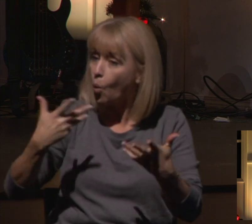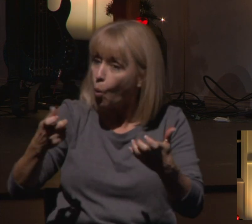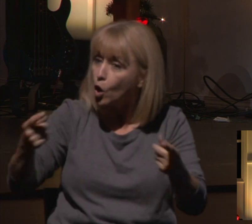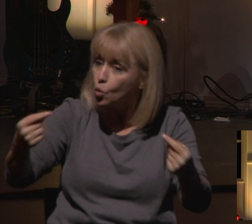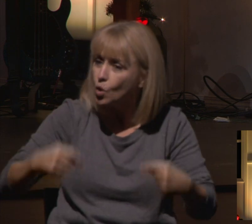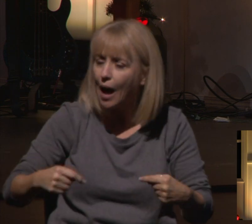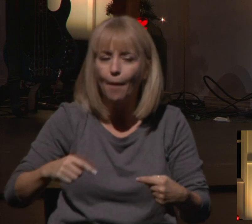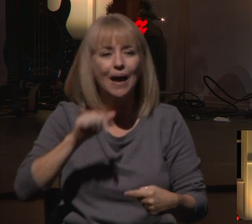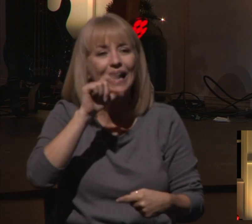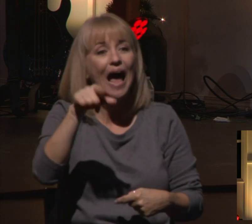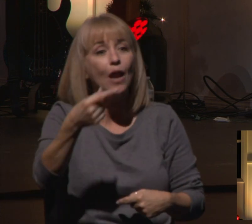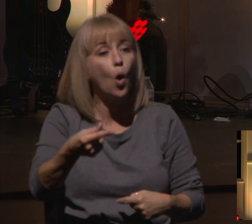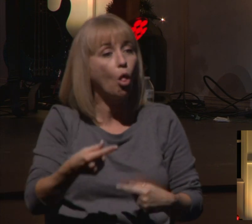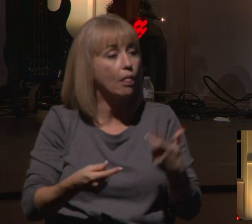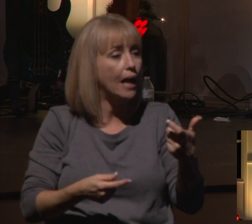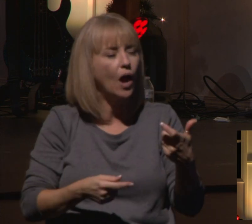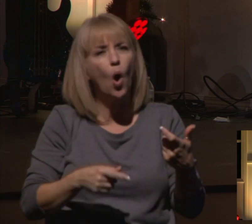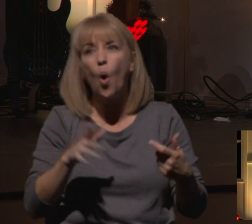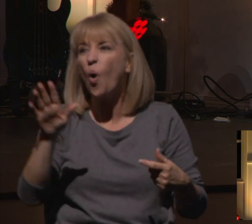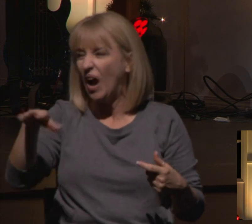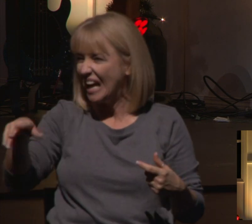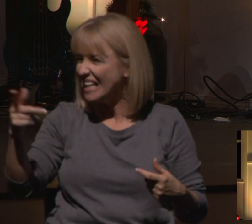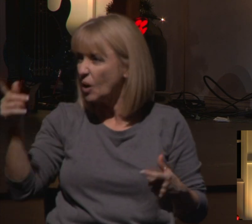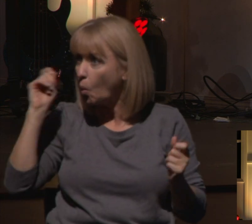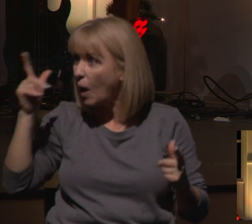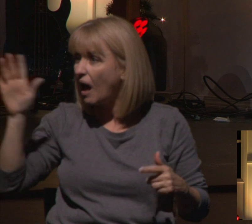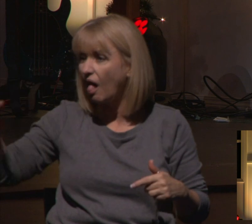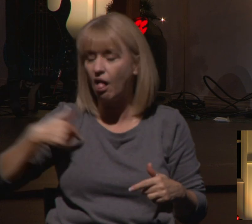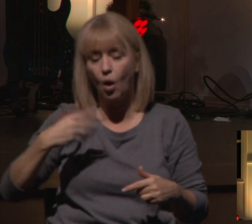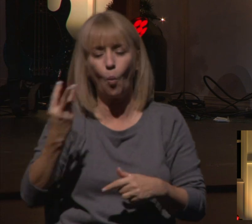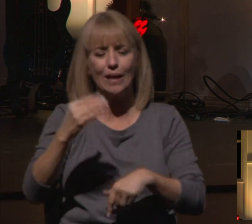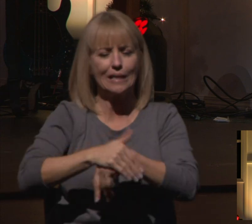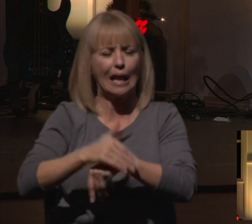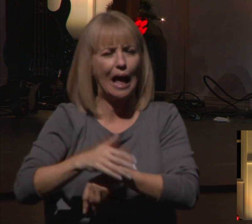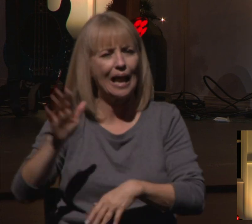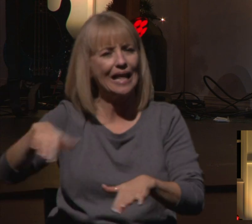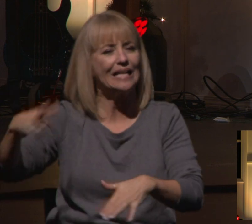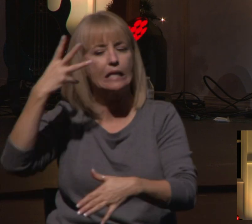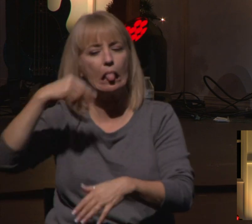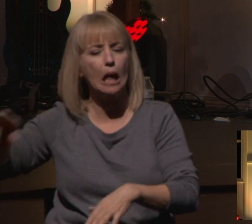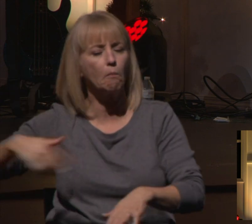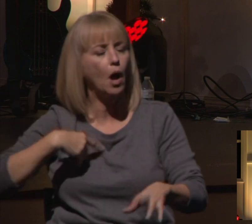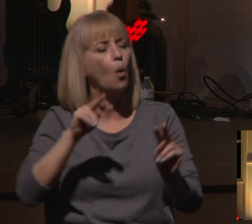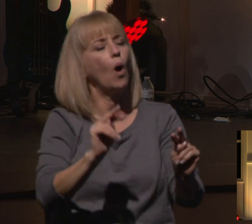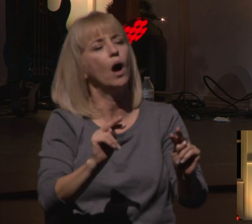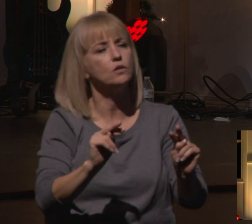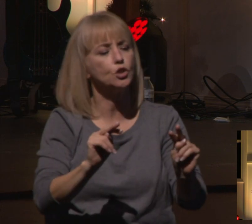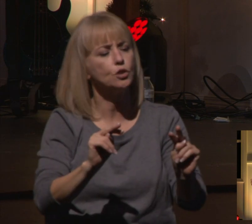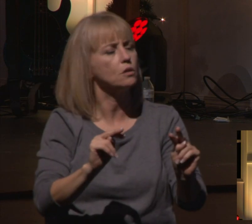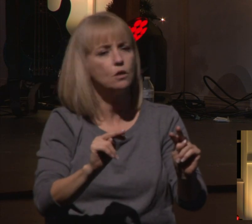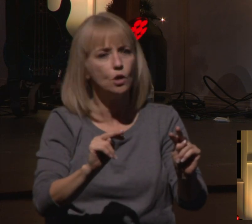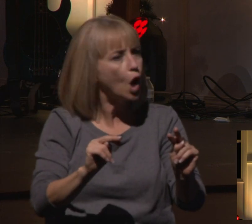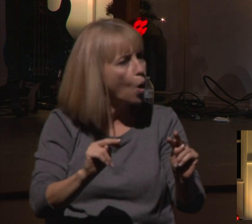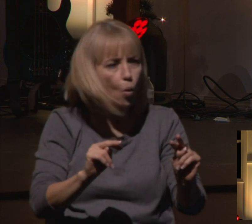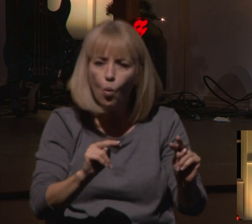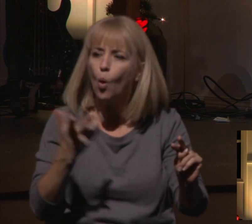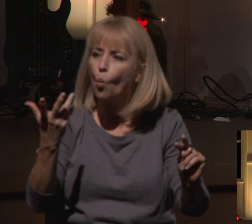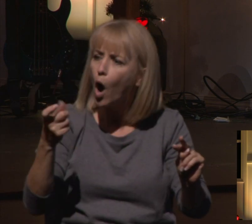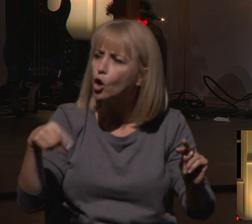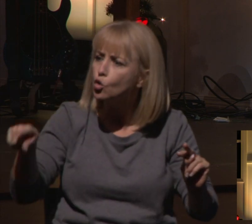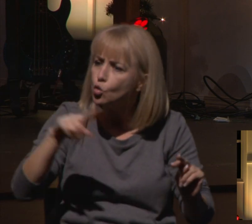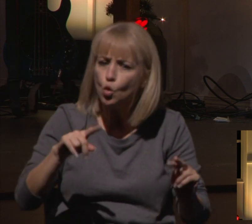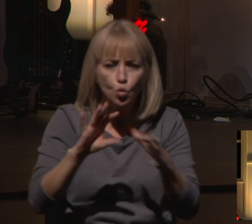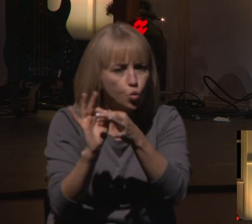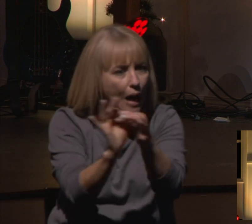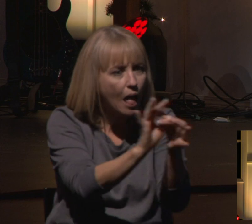not just, you know, I'll get to it when the kids are in bed on Wednesday night. Okay? That's great for informational purpose. But if you want to gather together as a